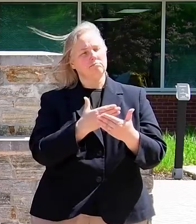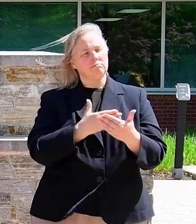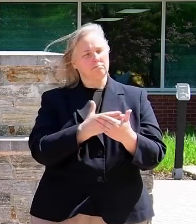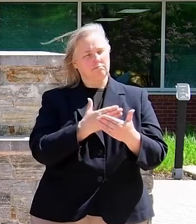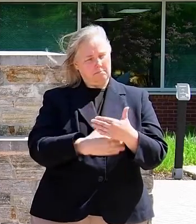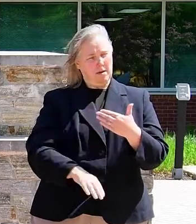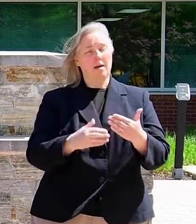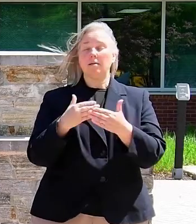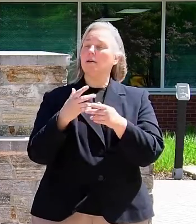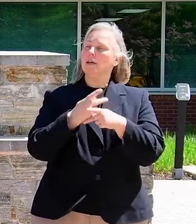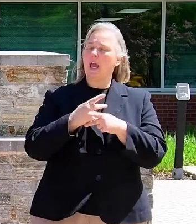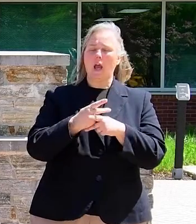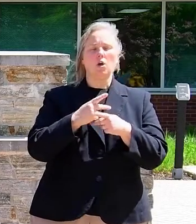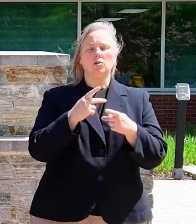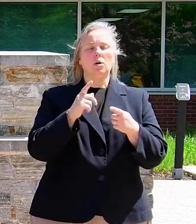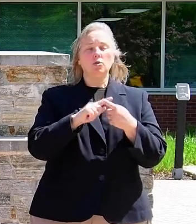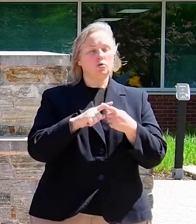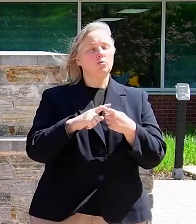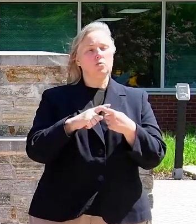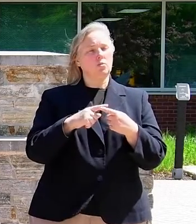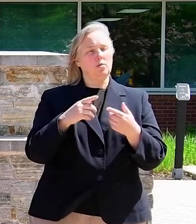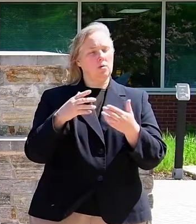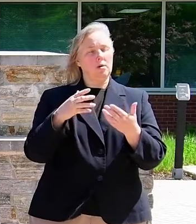regardless of their immigration status.